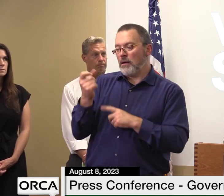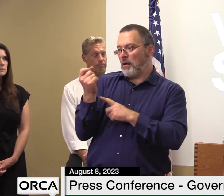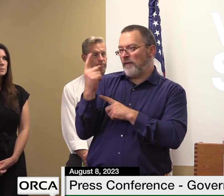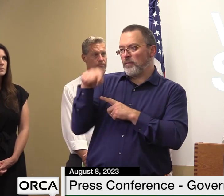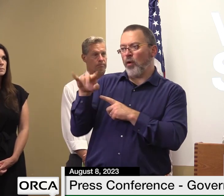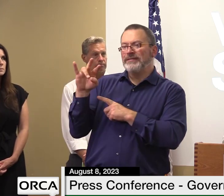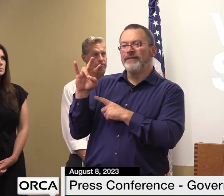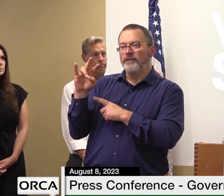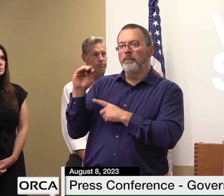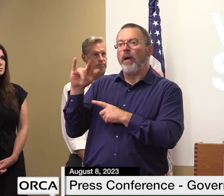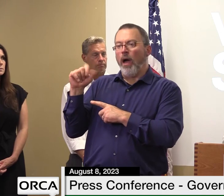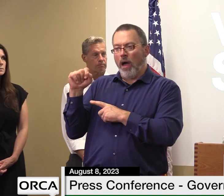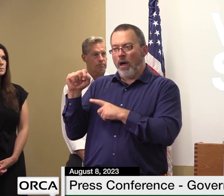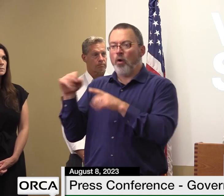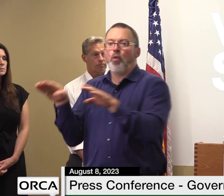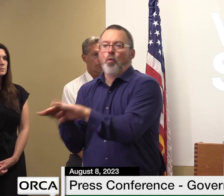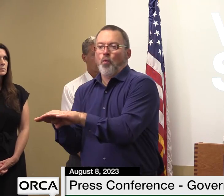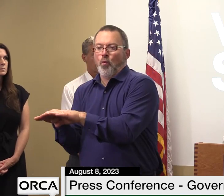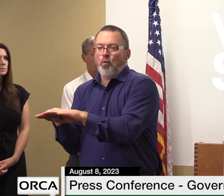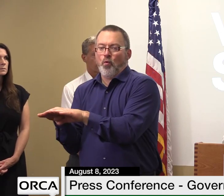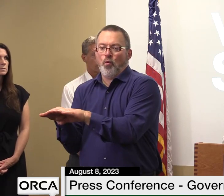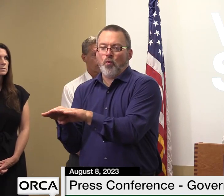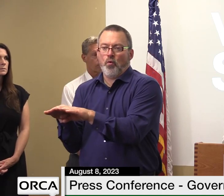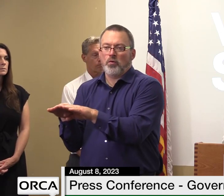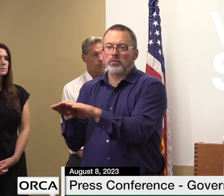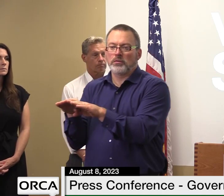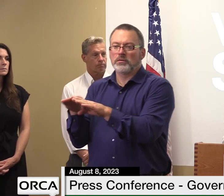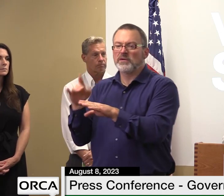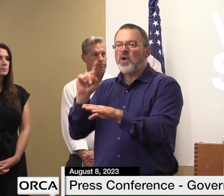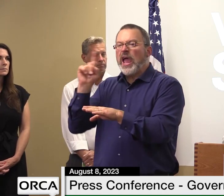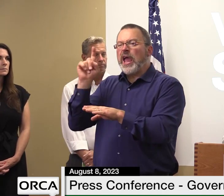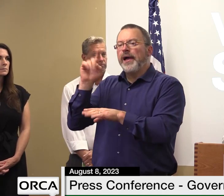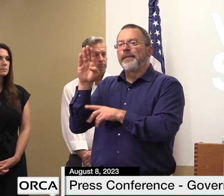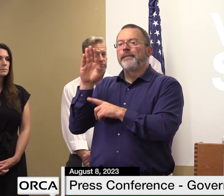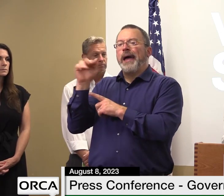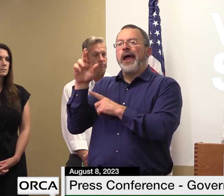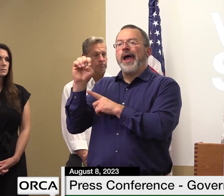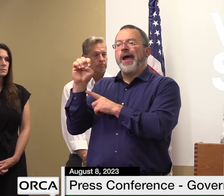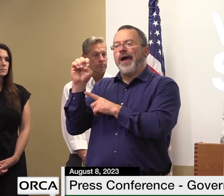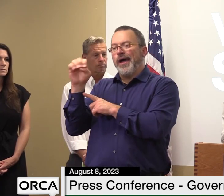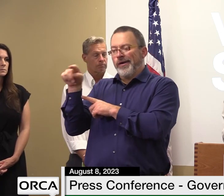and that is the piece through barry up to websterville